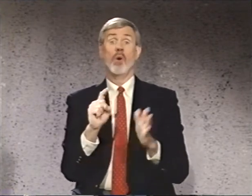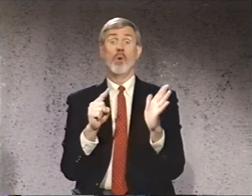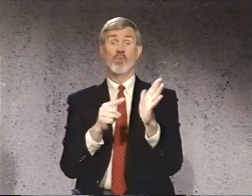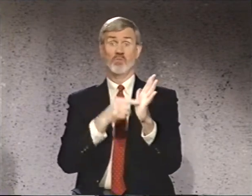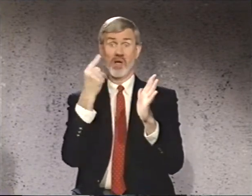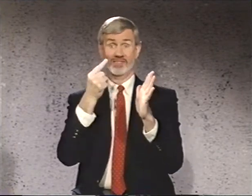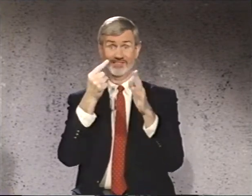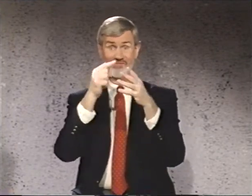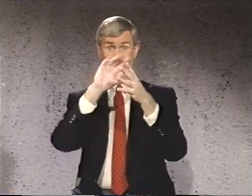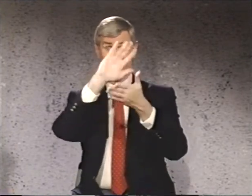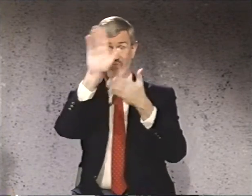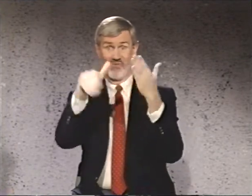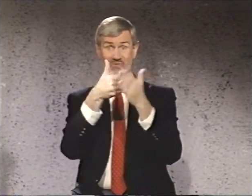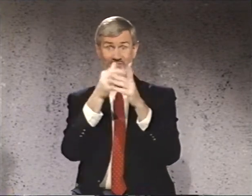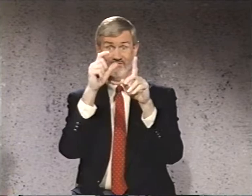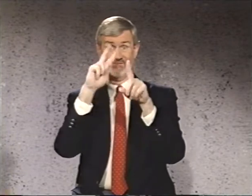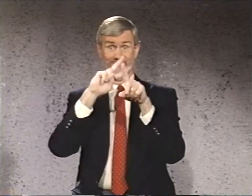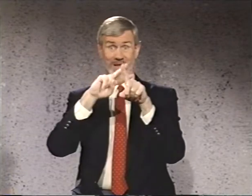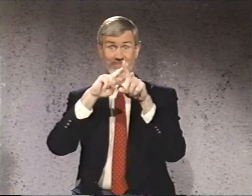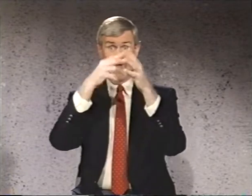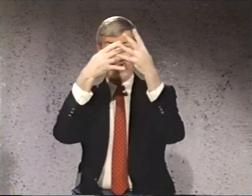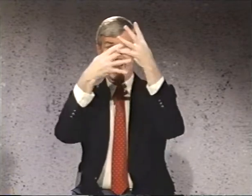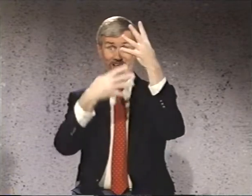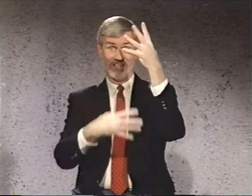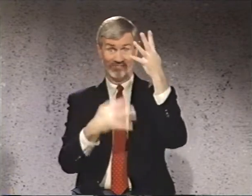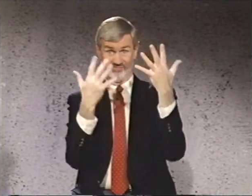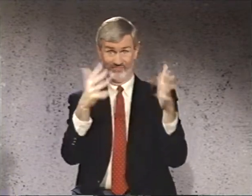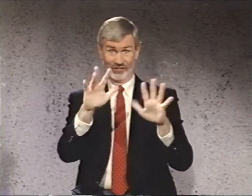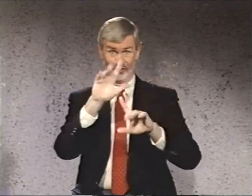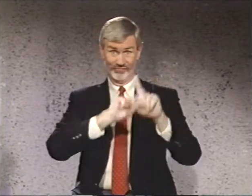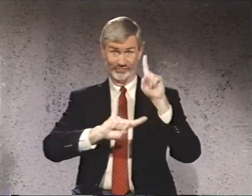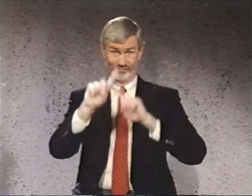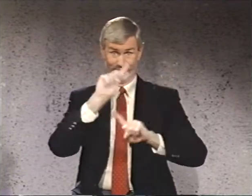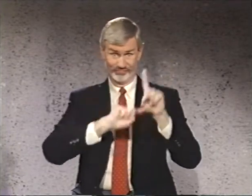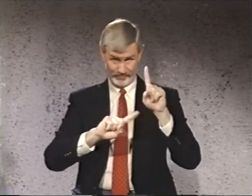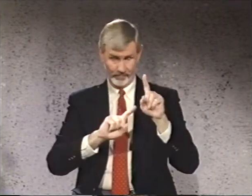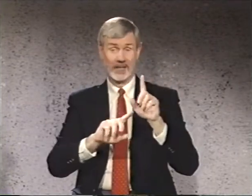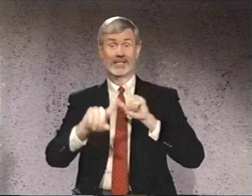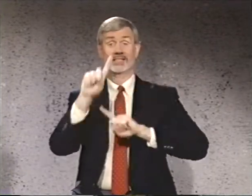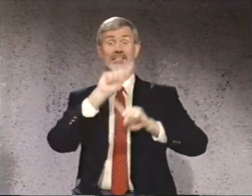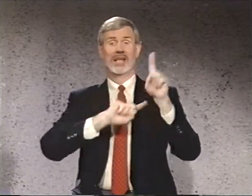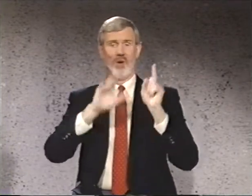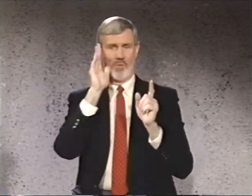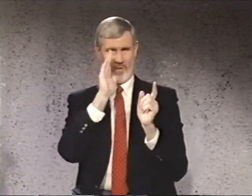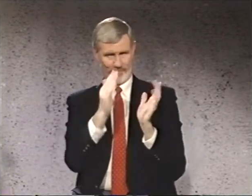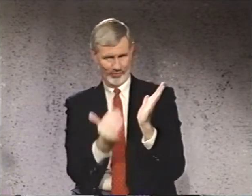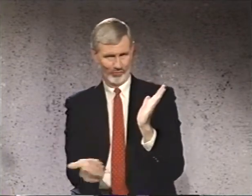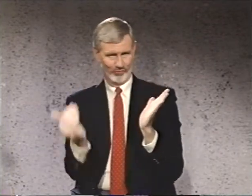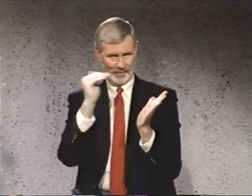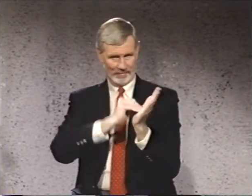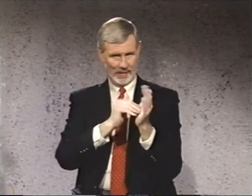Once the whole vocabulary list has been signed the signs will be repeated